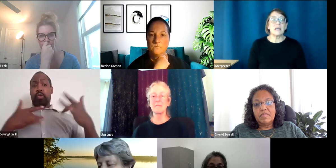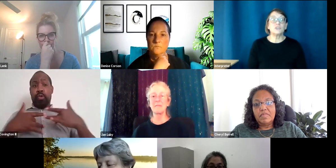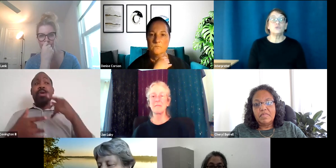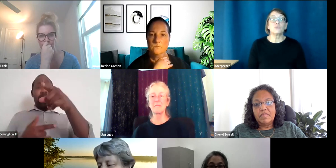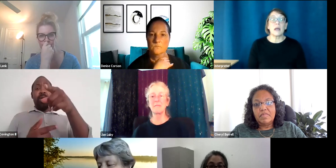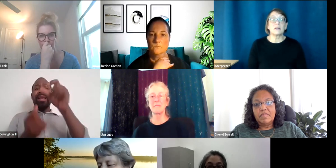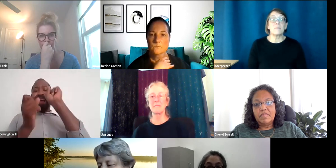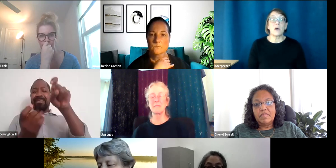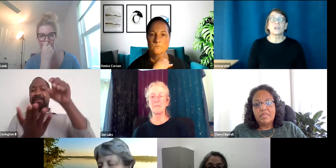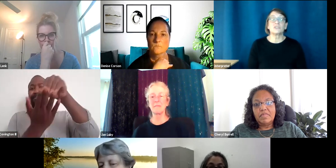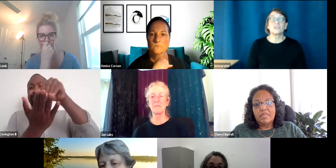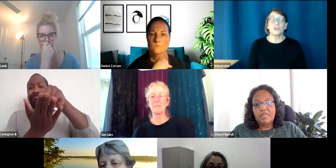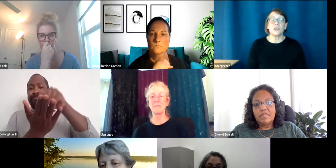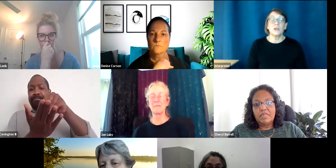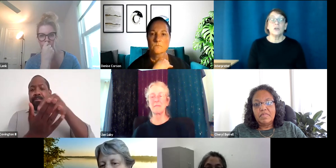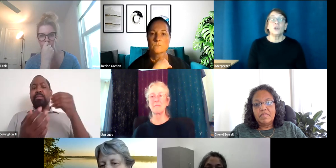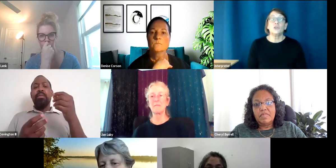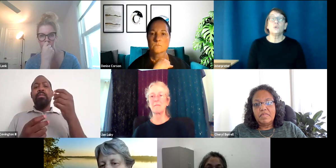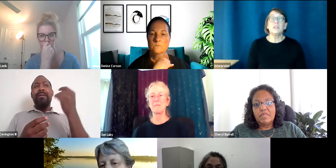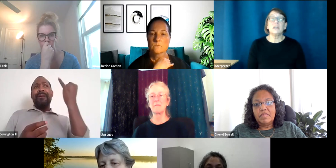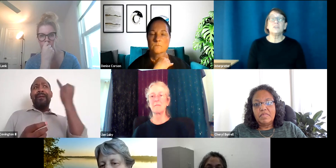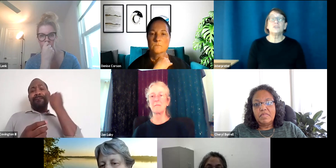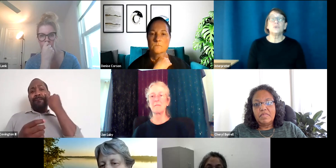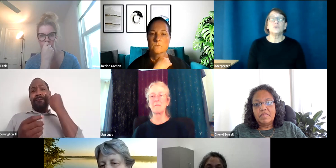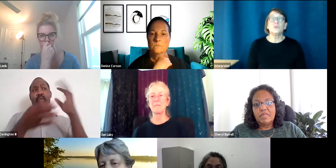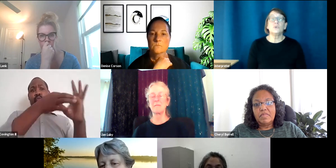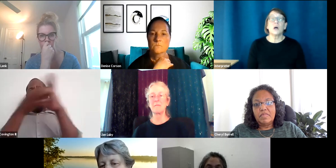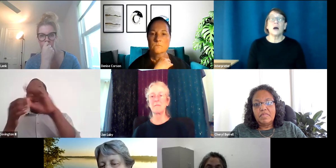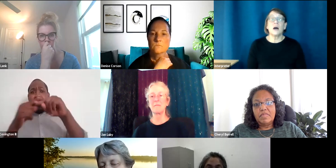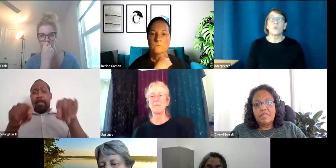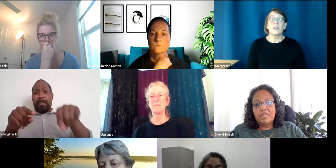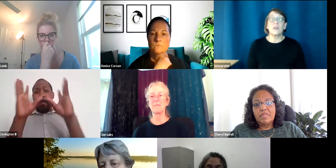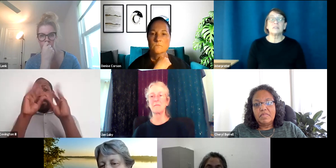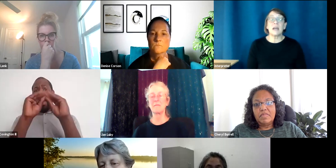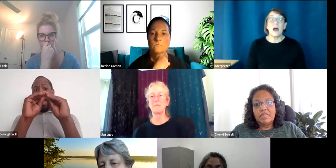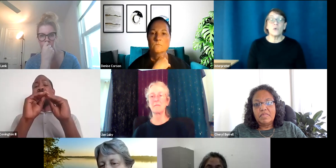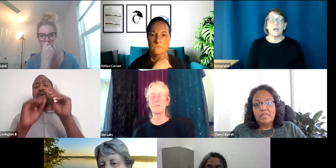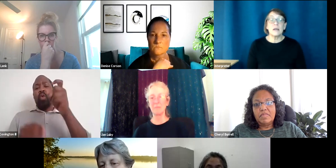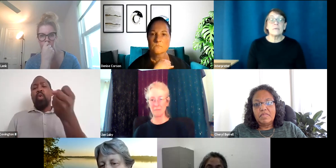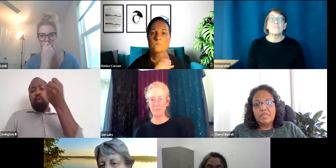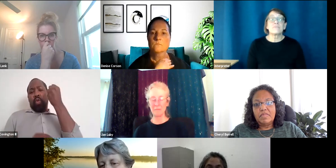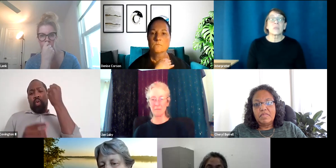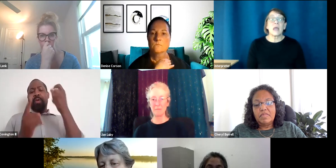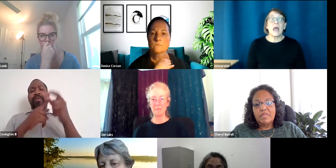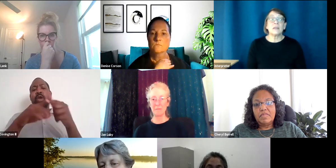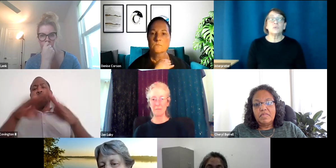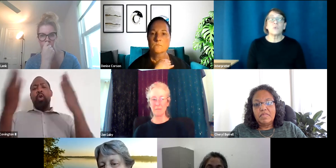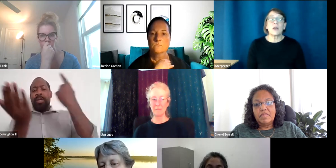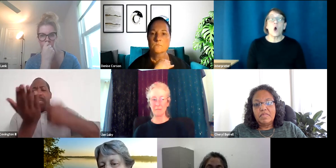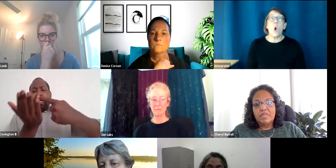Thank you. Thank you. And you would want to